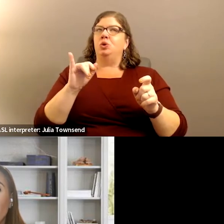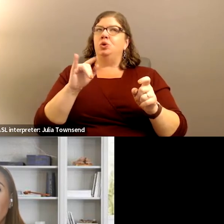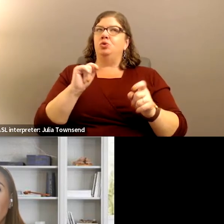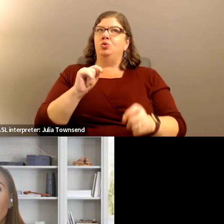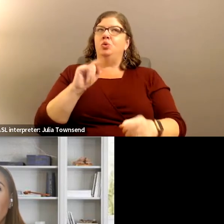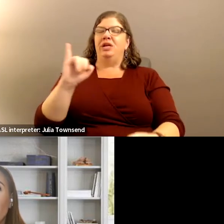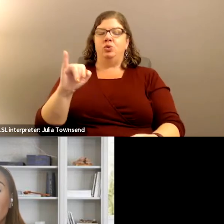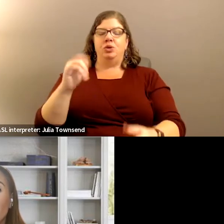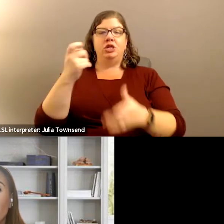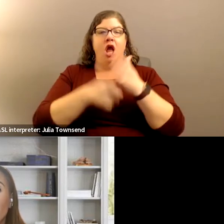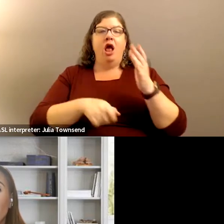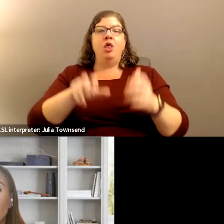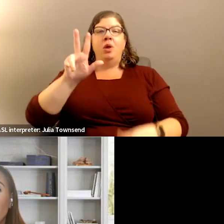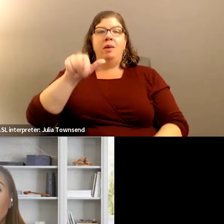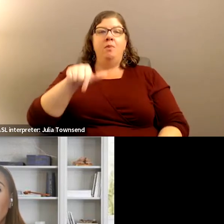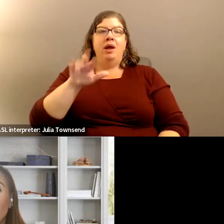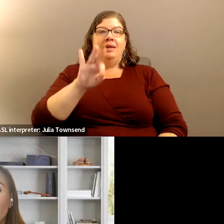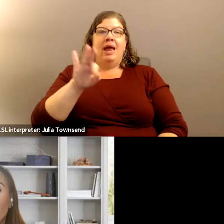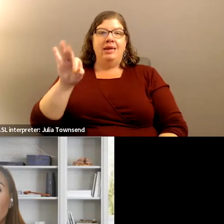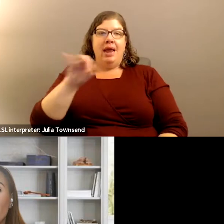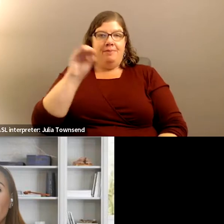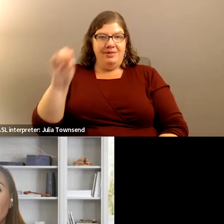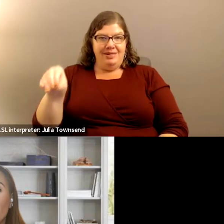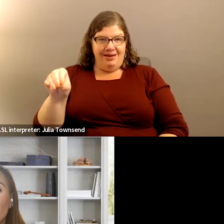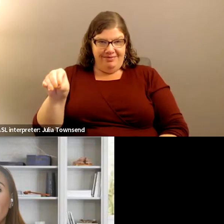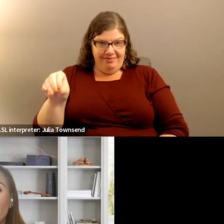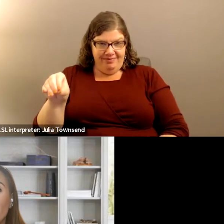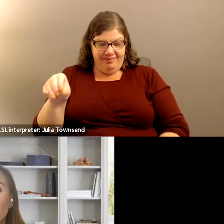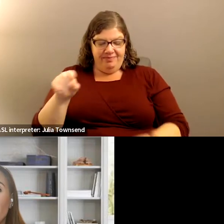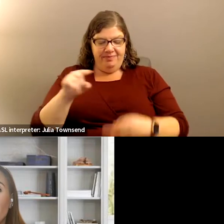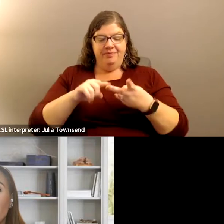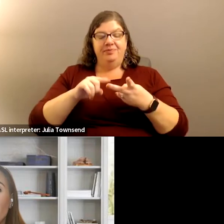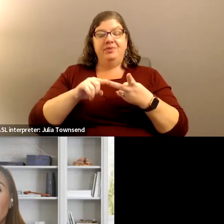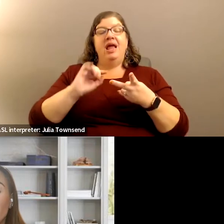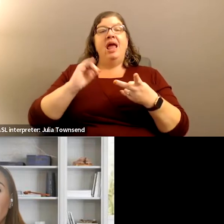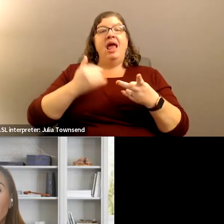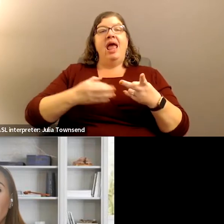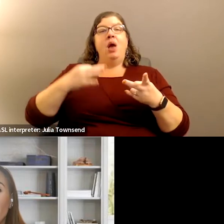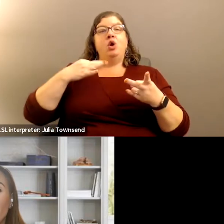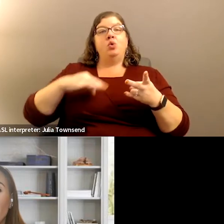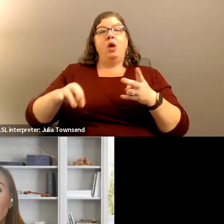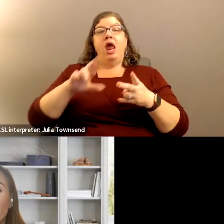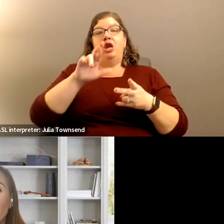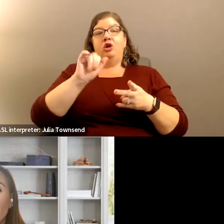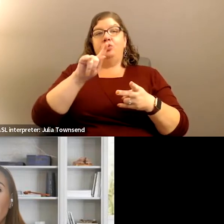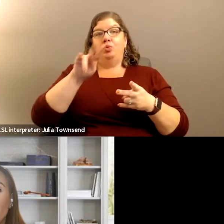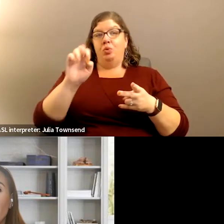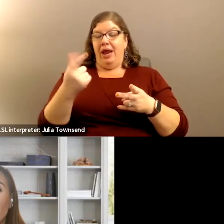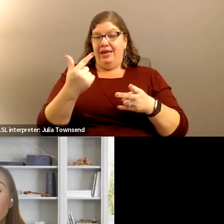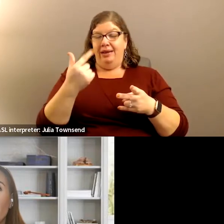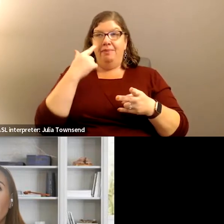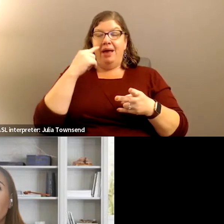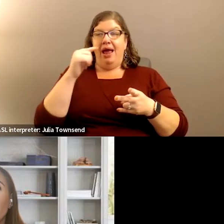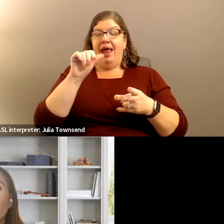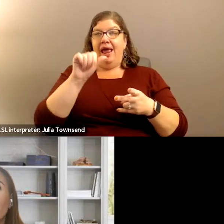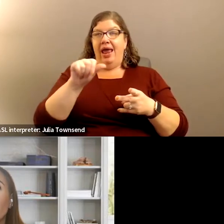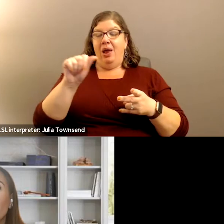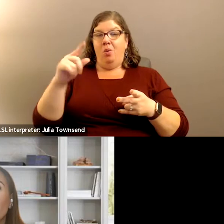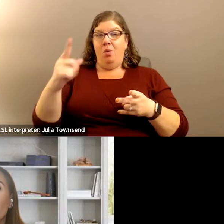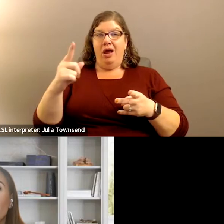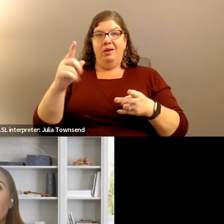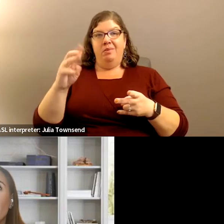was only 3.99%. Our credit rating by Moody's, the AA-1,